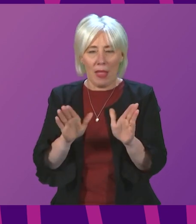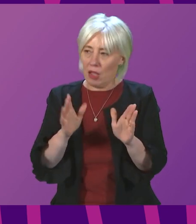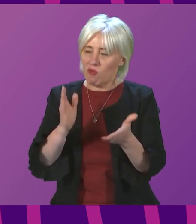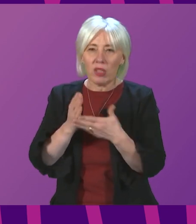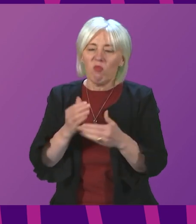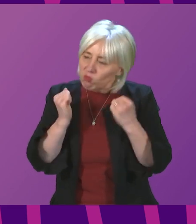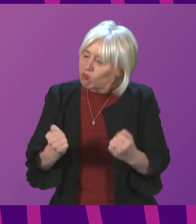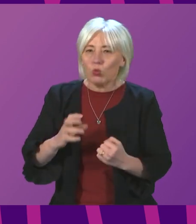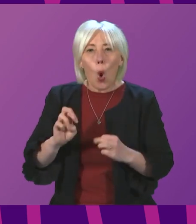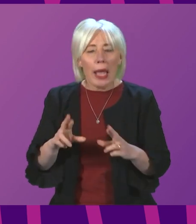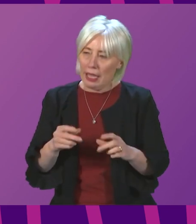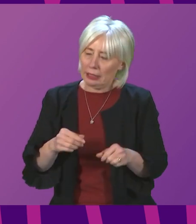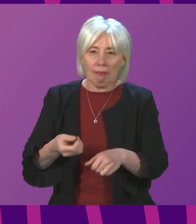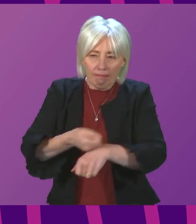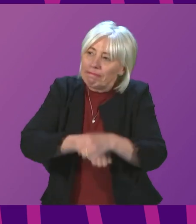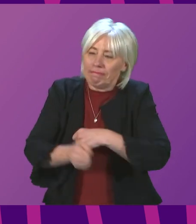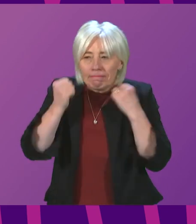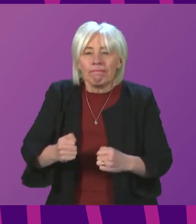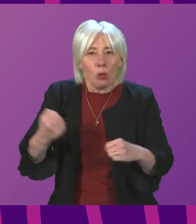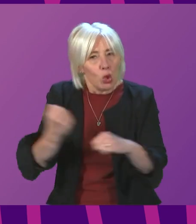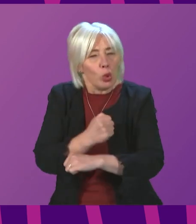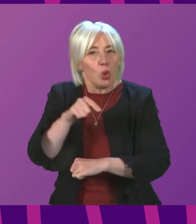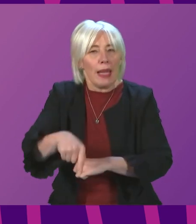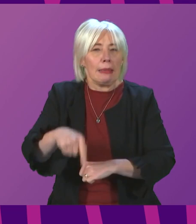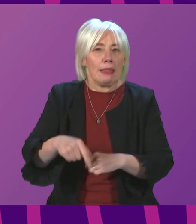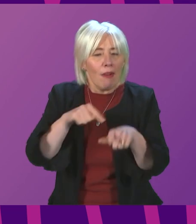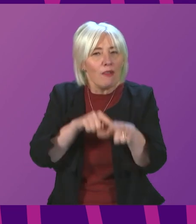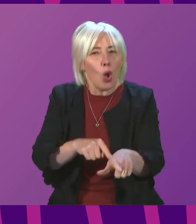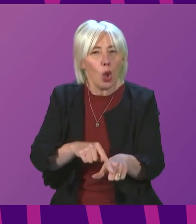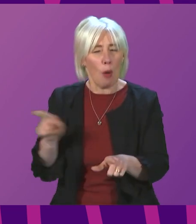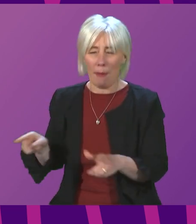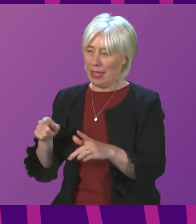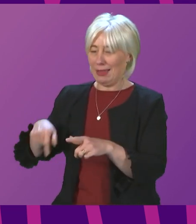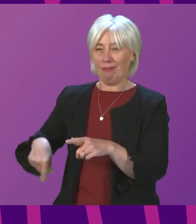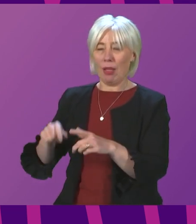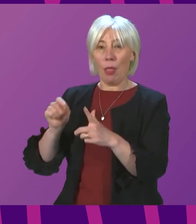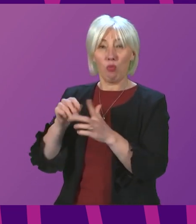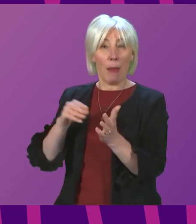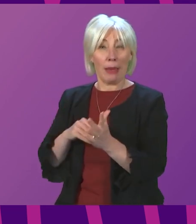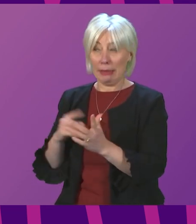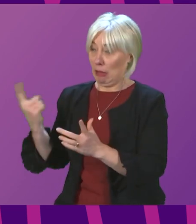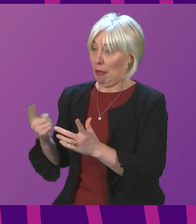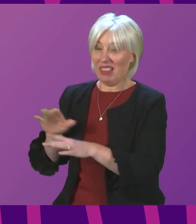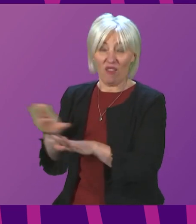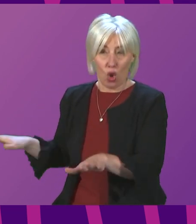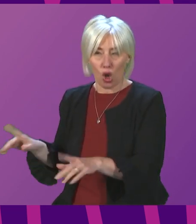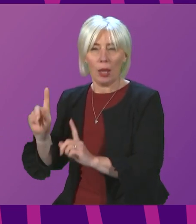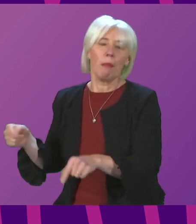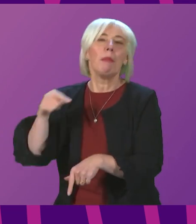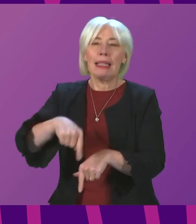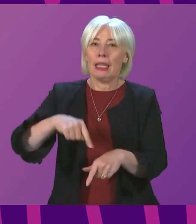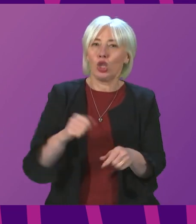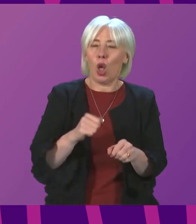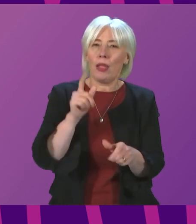Scotland, if not, as we have heard, number 10 Downing Street has in fact been quite remarkable. Can the First Minister